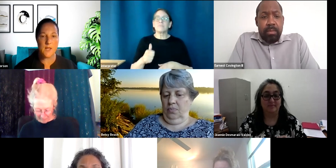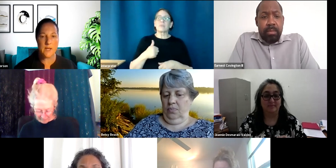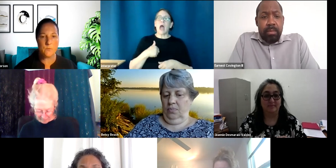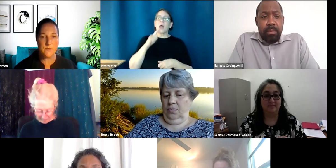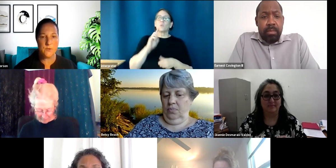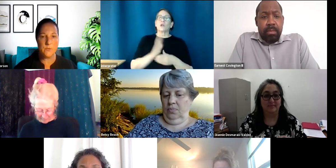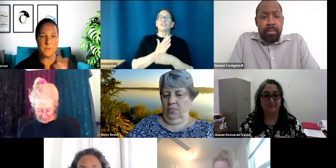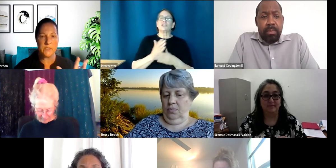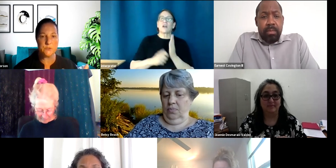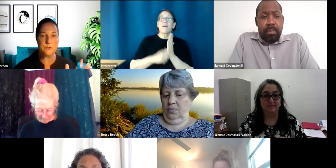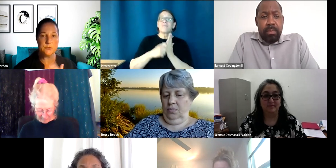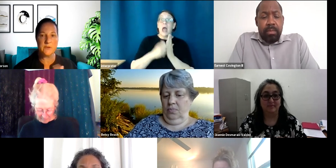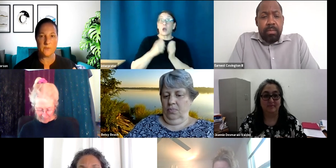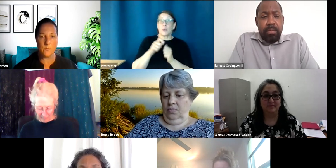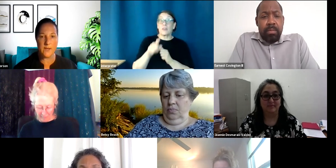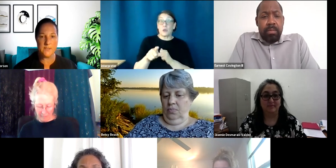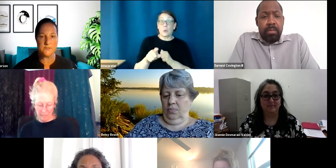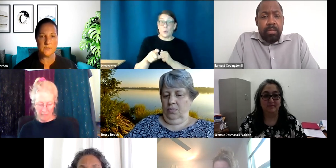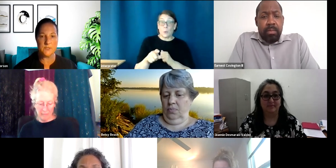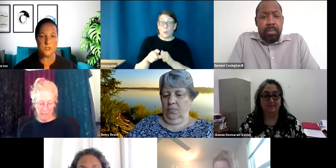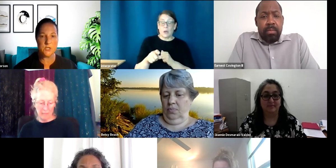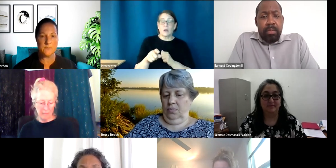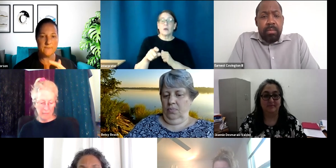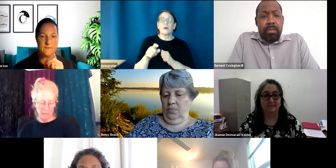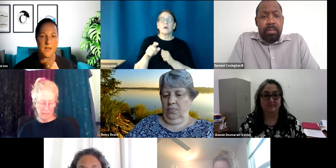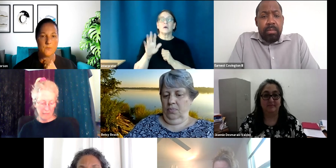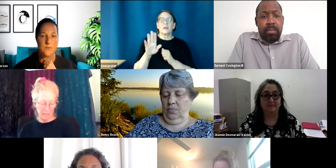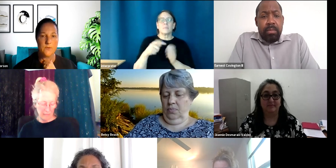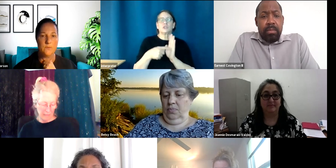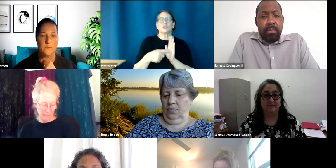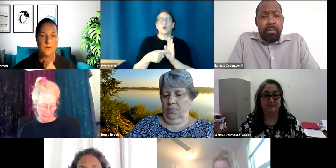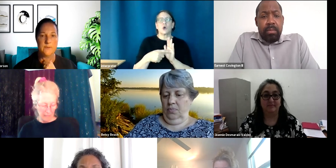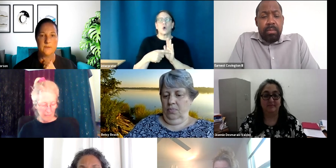flyer with you and we can do it two different ways. So let me just share my flyer with you. One moment.